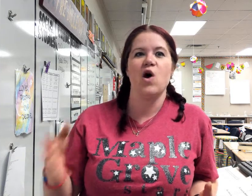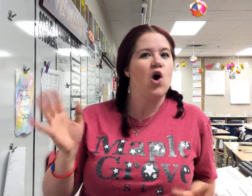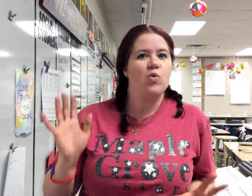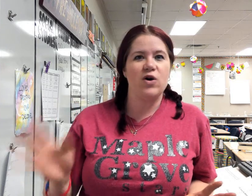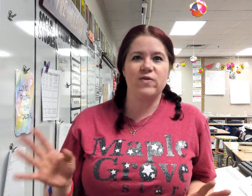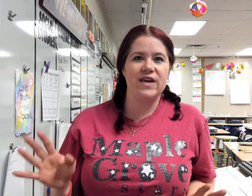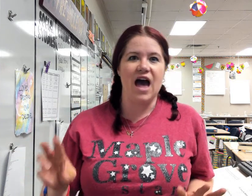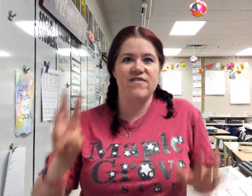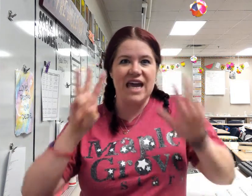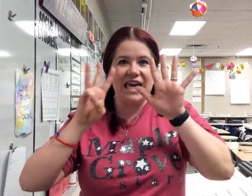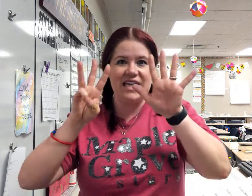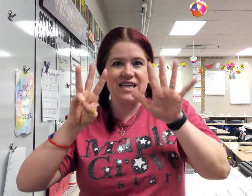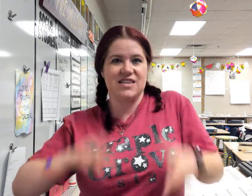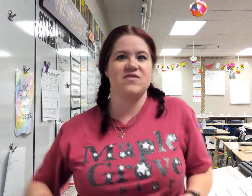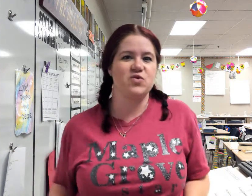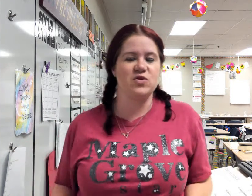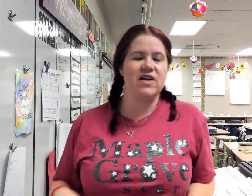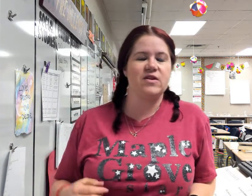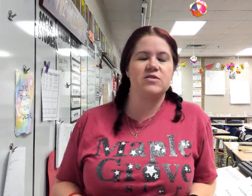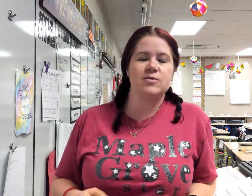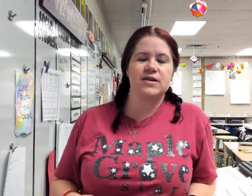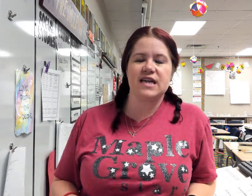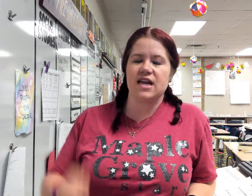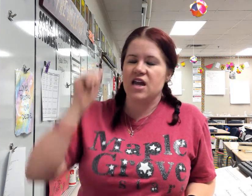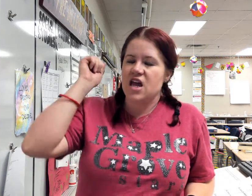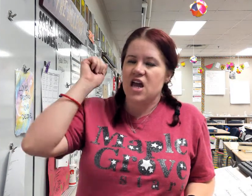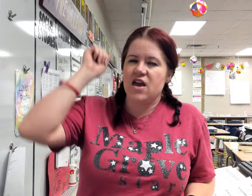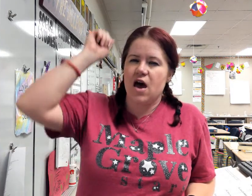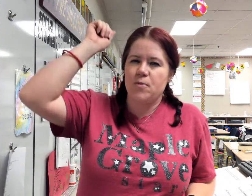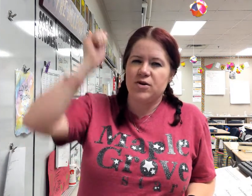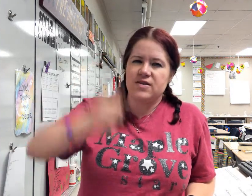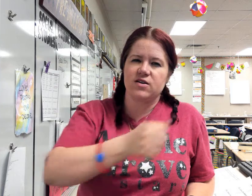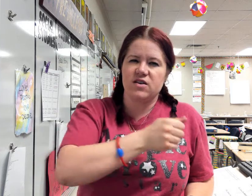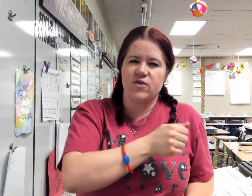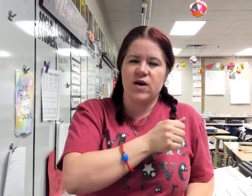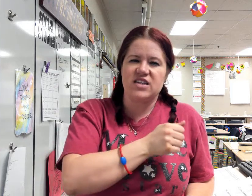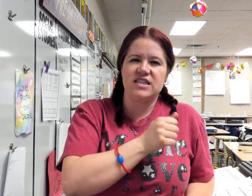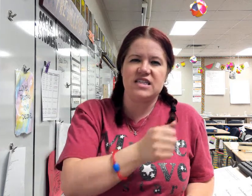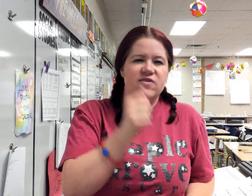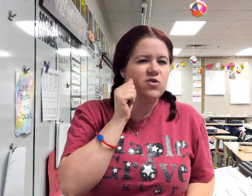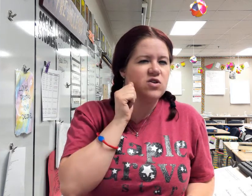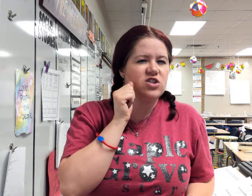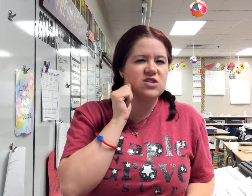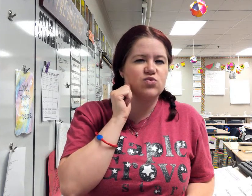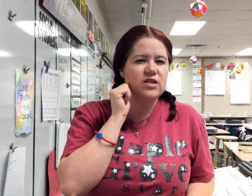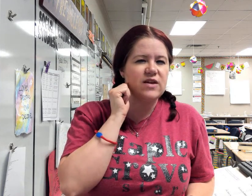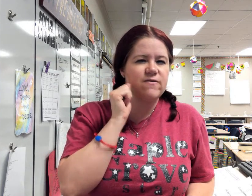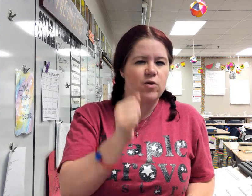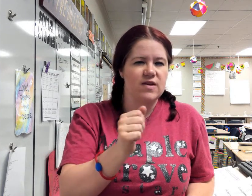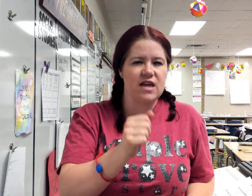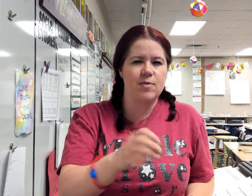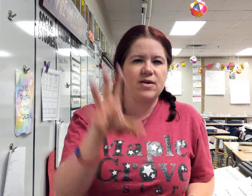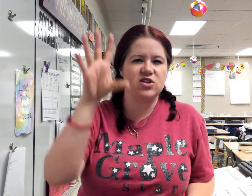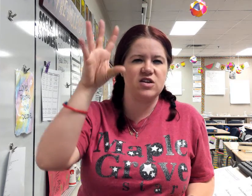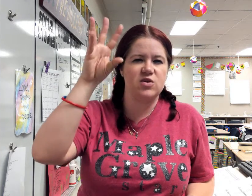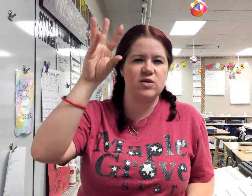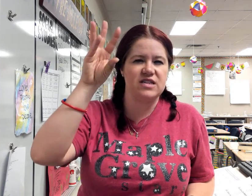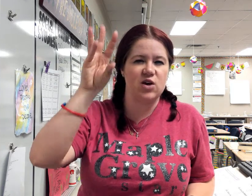we only have eight days of school left. I'm super excited. Uh, boys and girls, if you're watching this, if you could just really focus up, make sure that you are staying